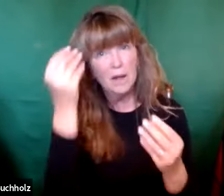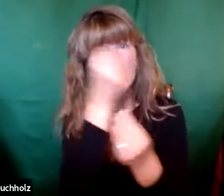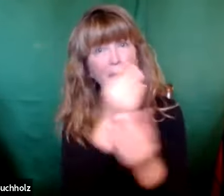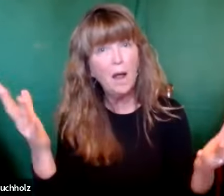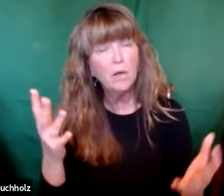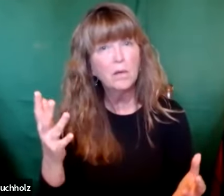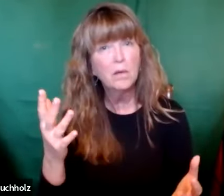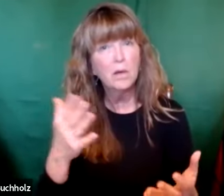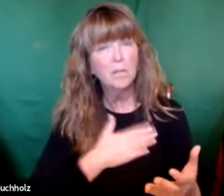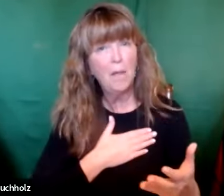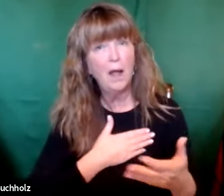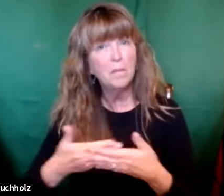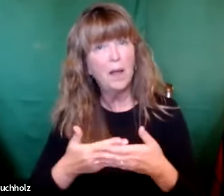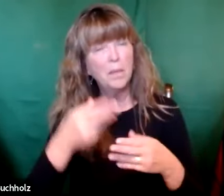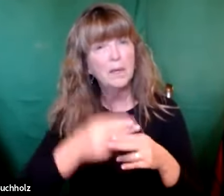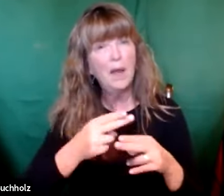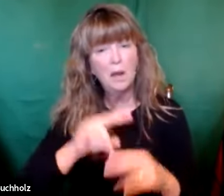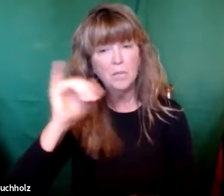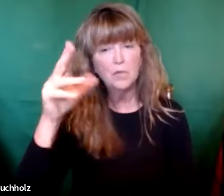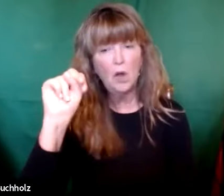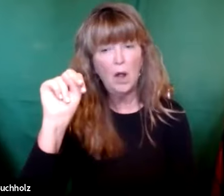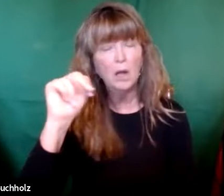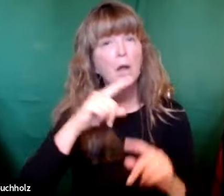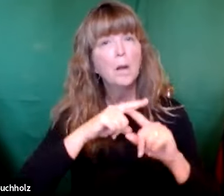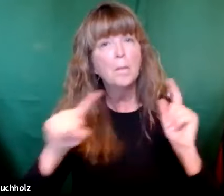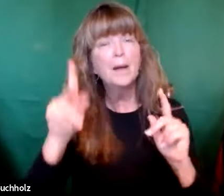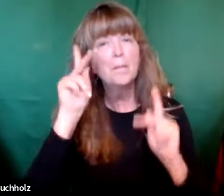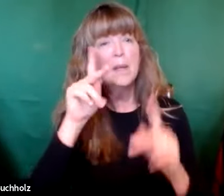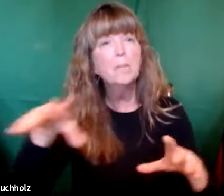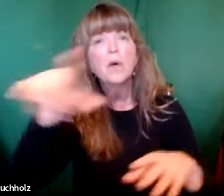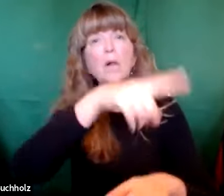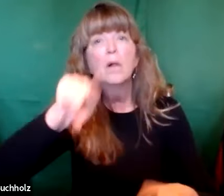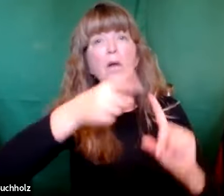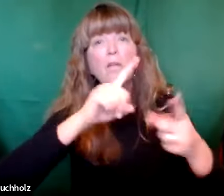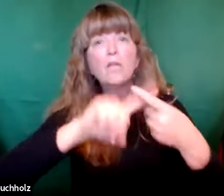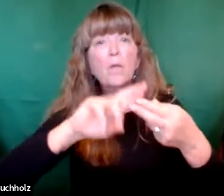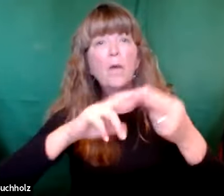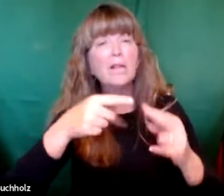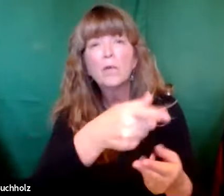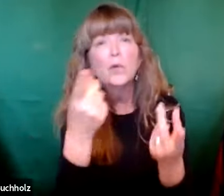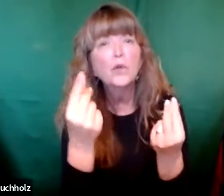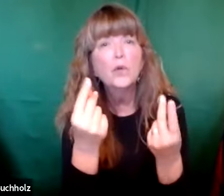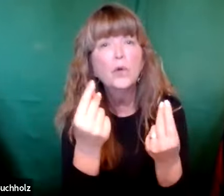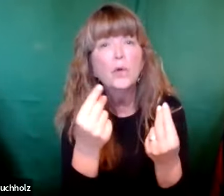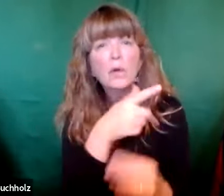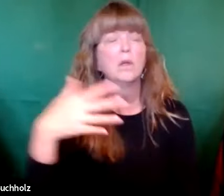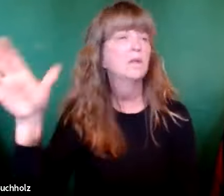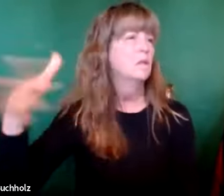But Elizabeth already knew that. She'd already told them that her baby was going to be named John. But the friends and the relatives